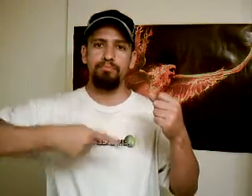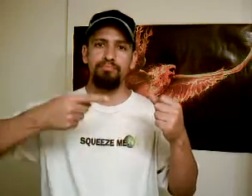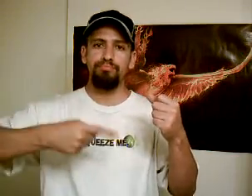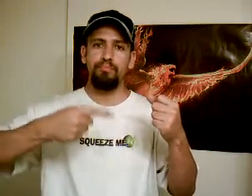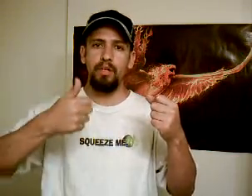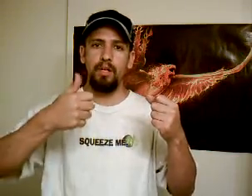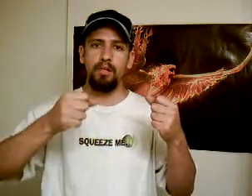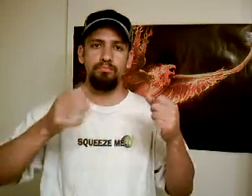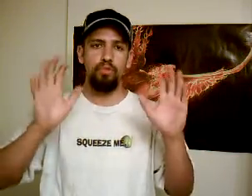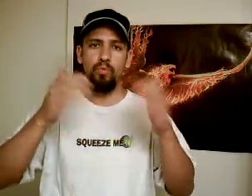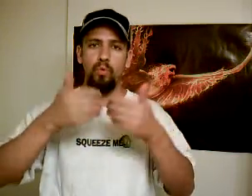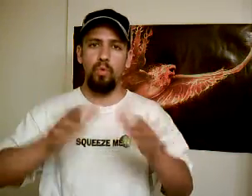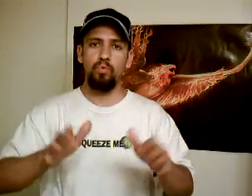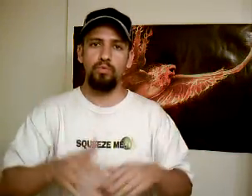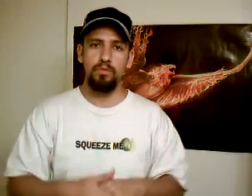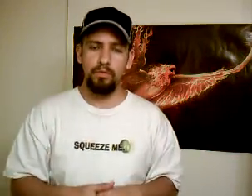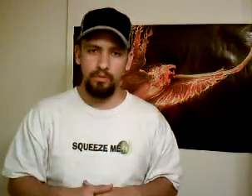1 1